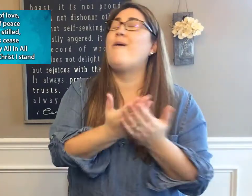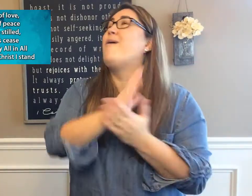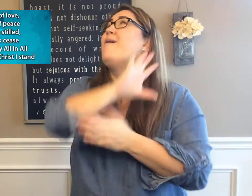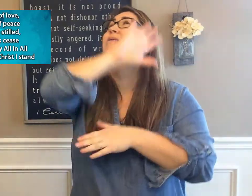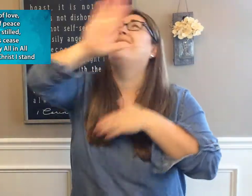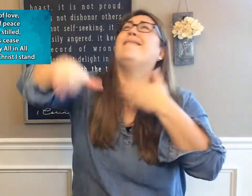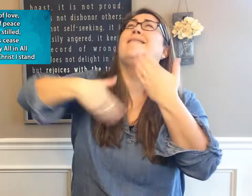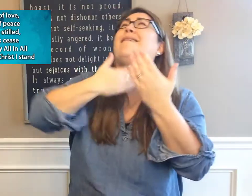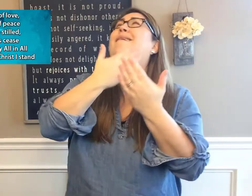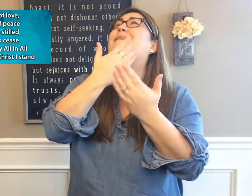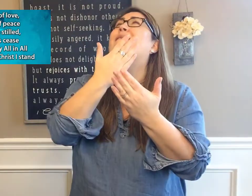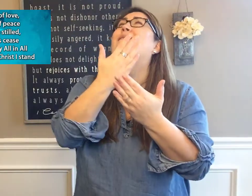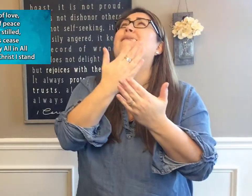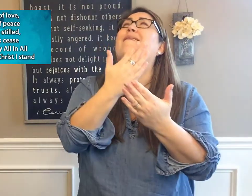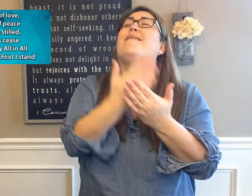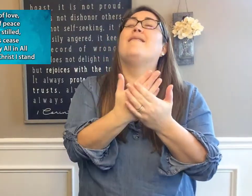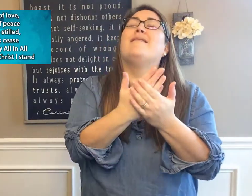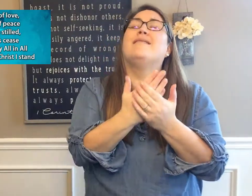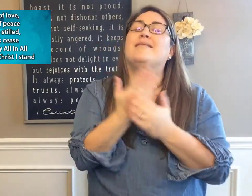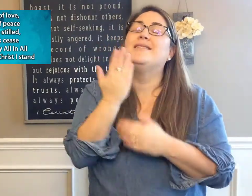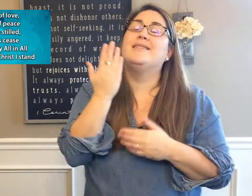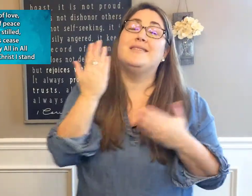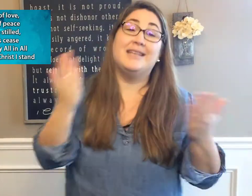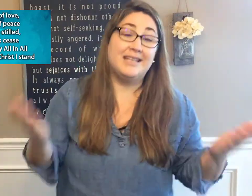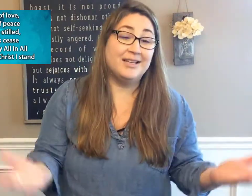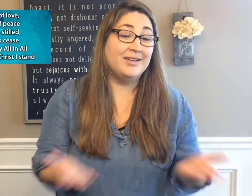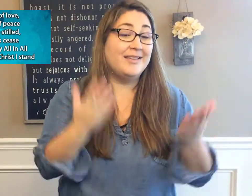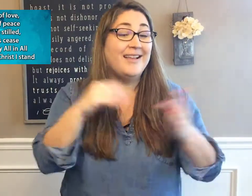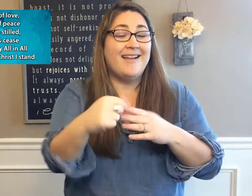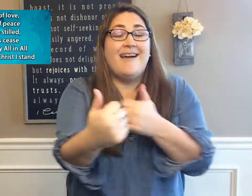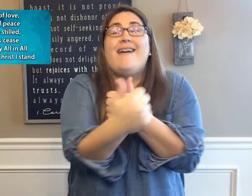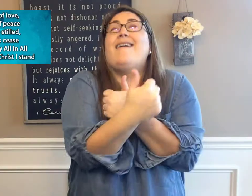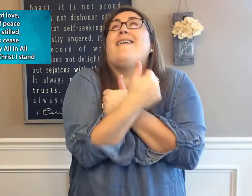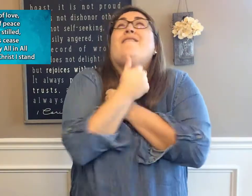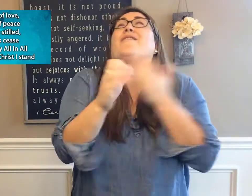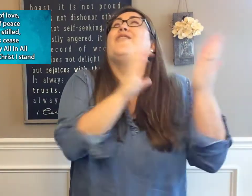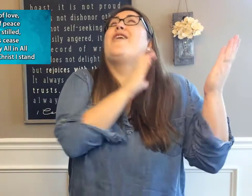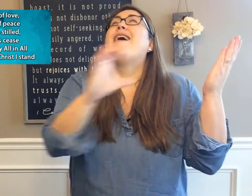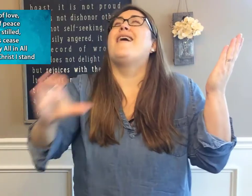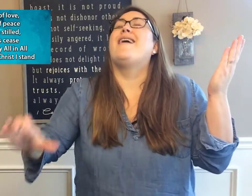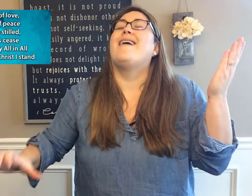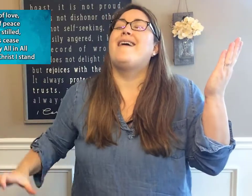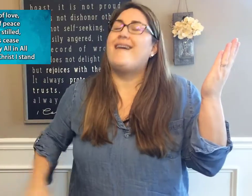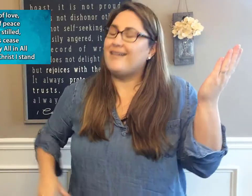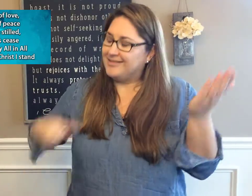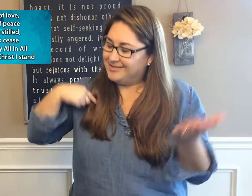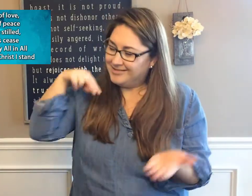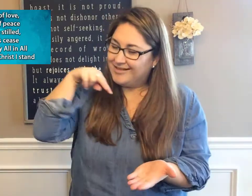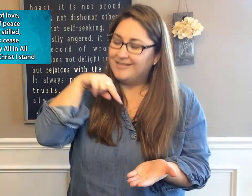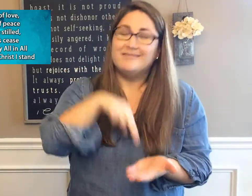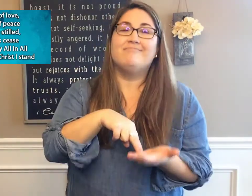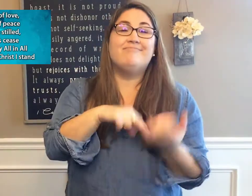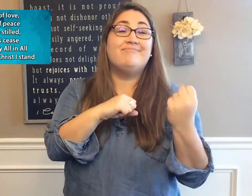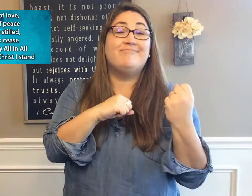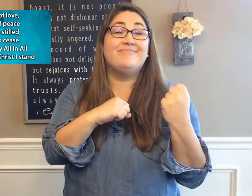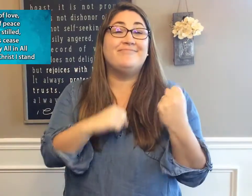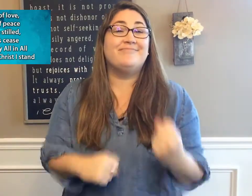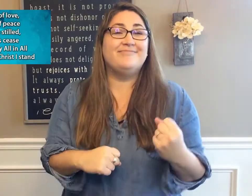all in all, here in the love of Christ I stand.